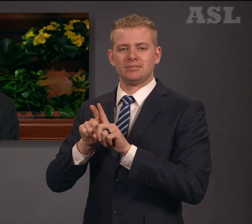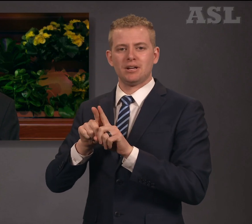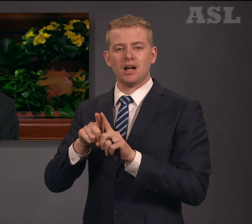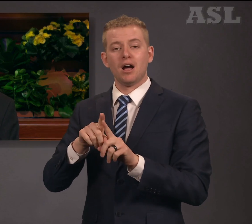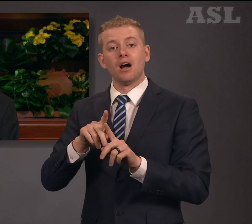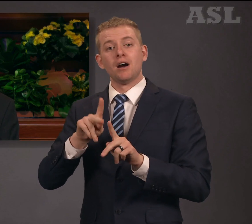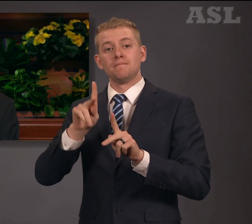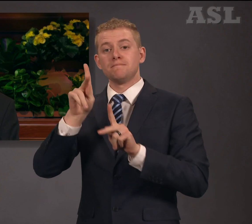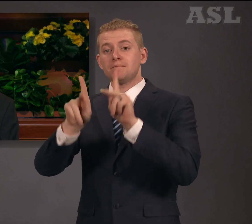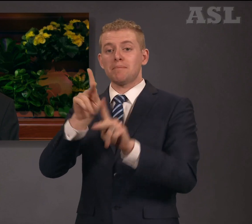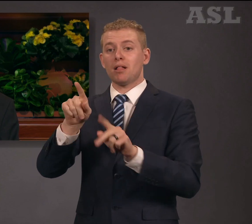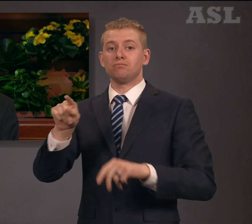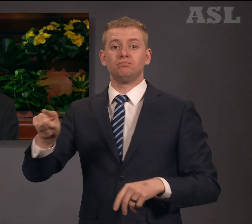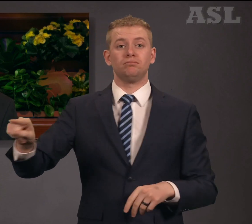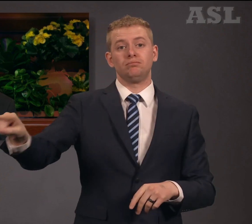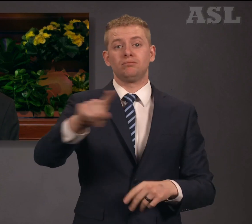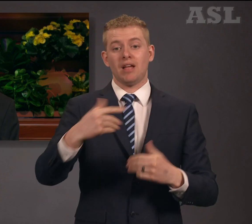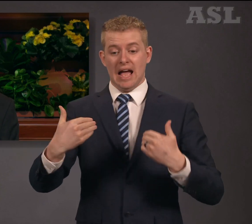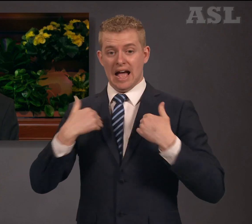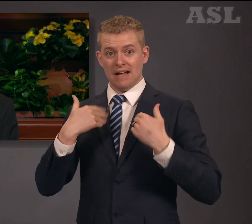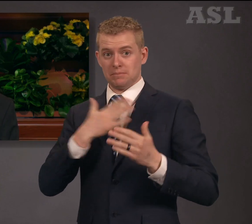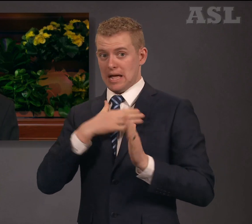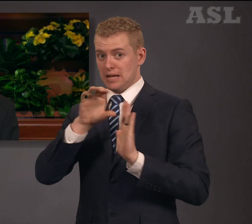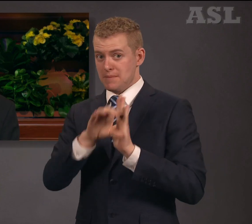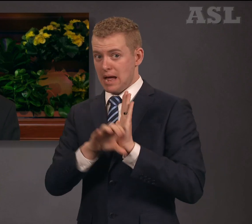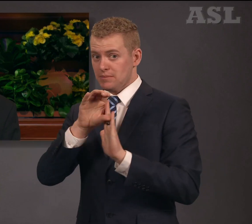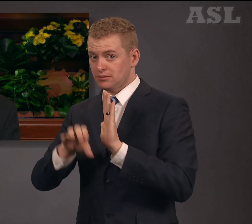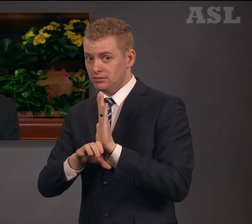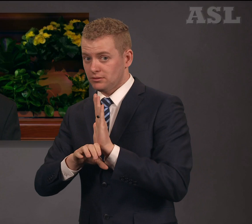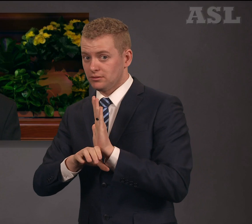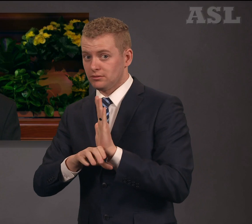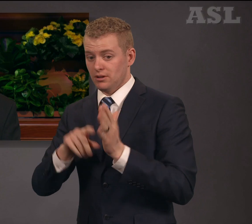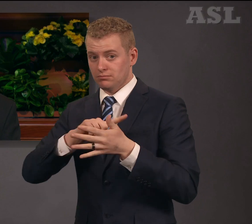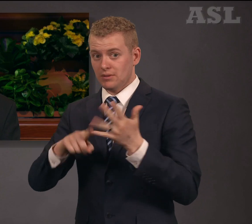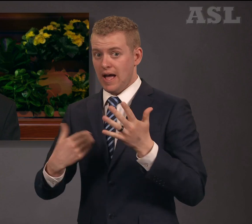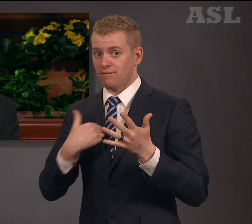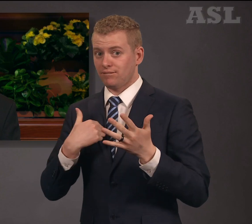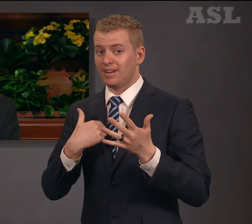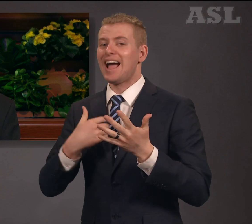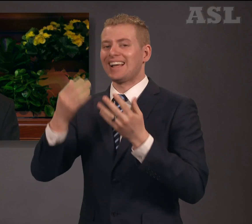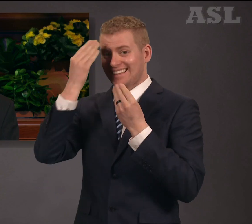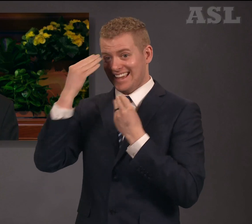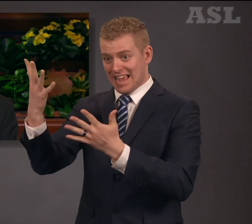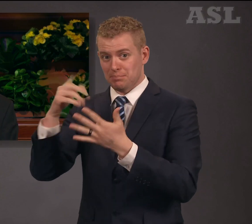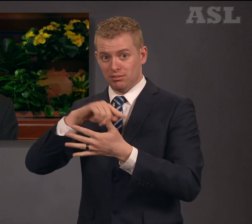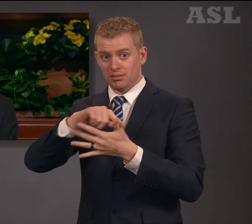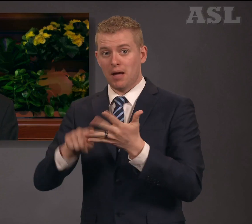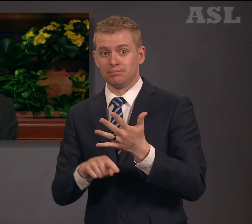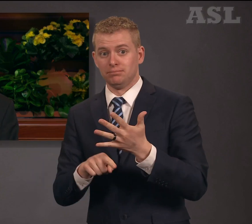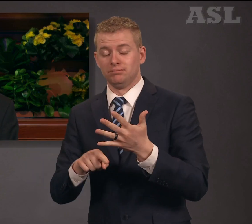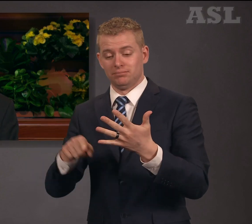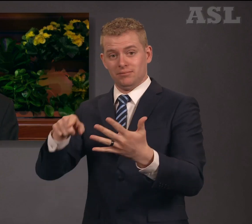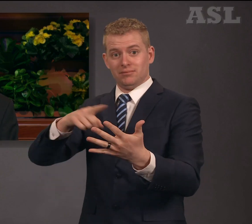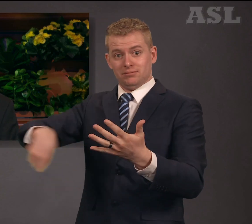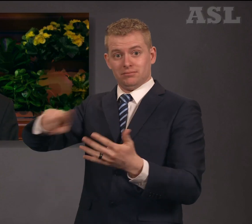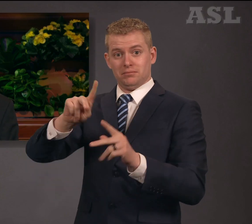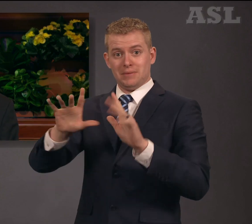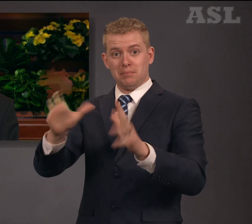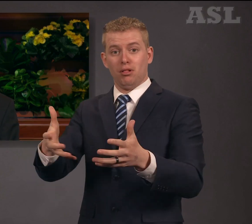He that hath my commandments, and keepeth them, he it is that loveth me.